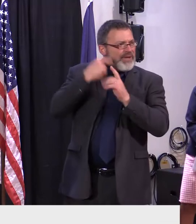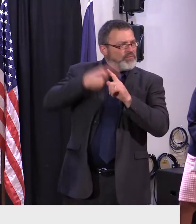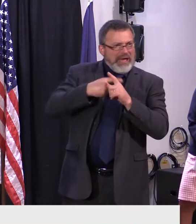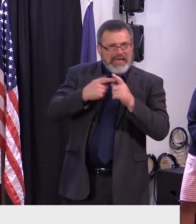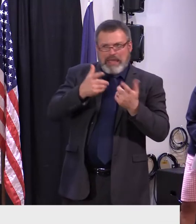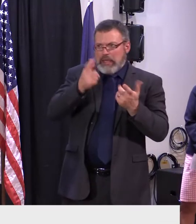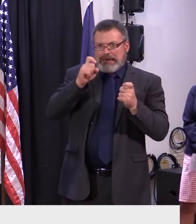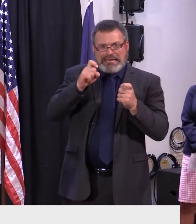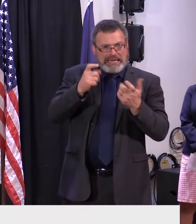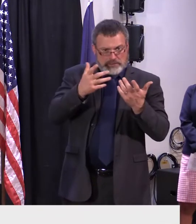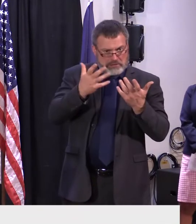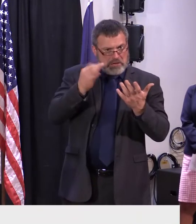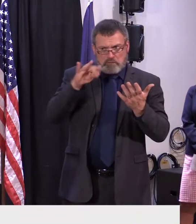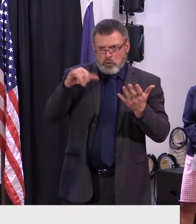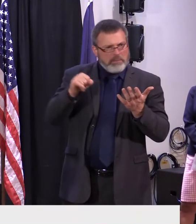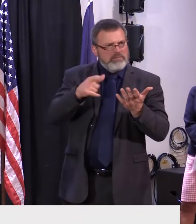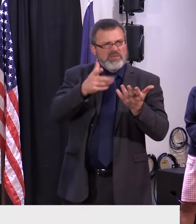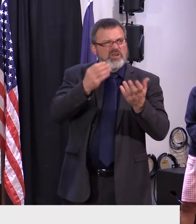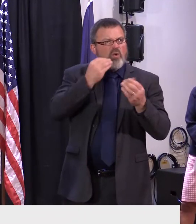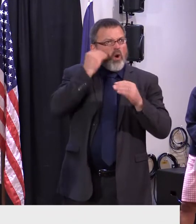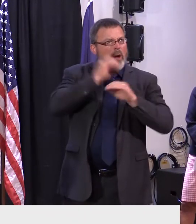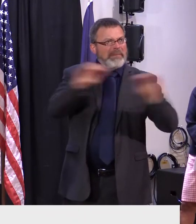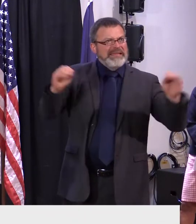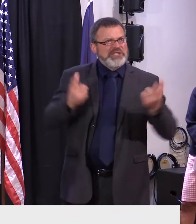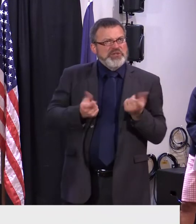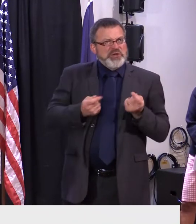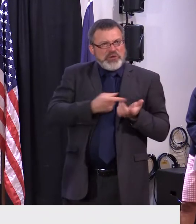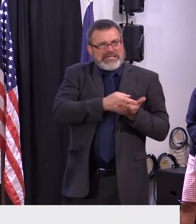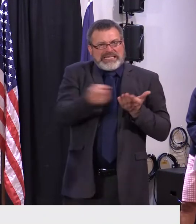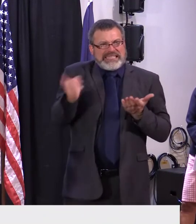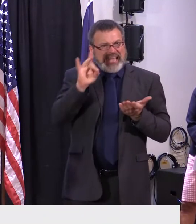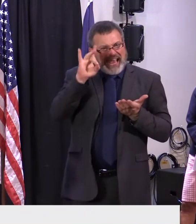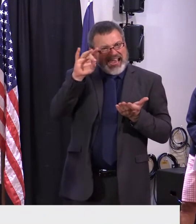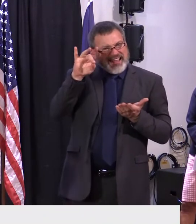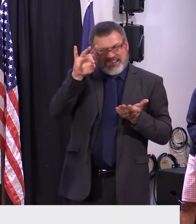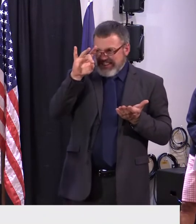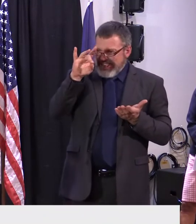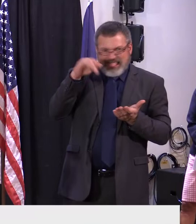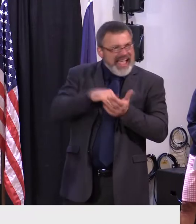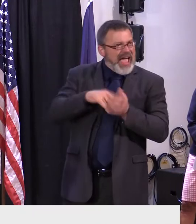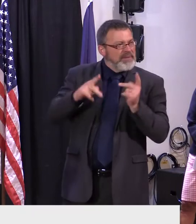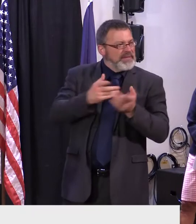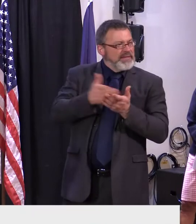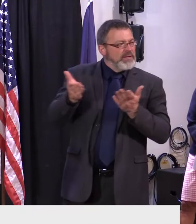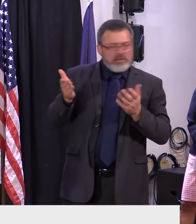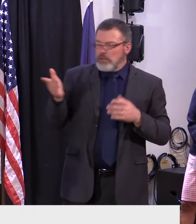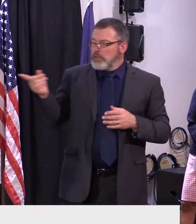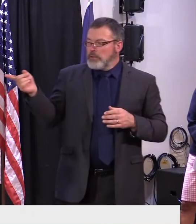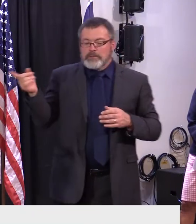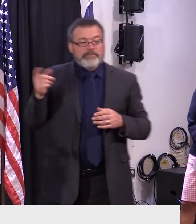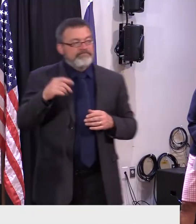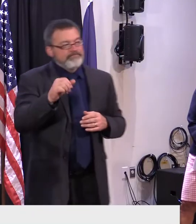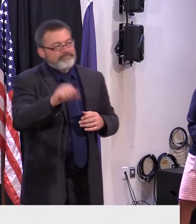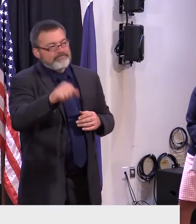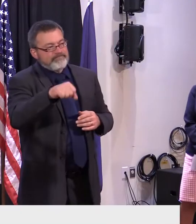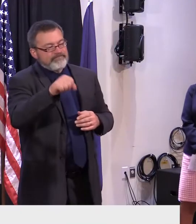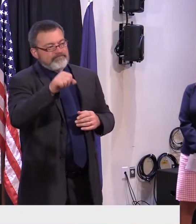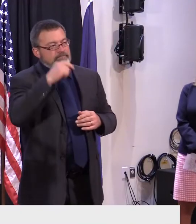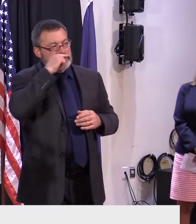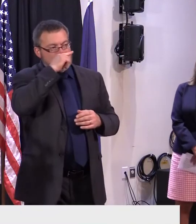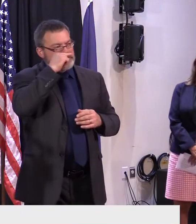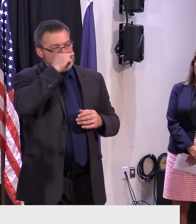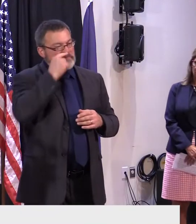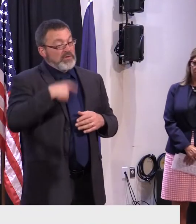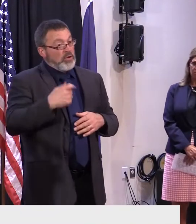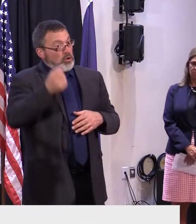transition. Yeah, I can understand that. But let's let's go back. Let's level set this a bit. Pre-pandemic, we didn't have